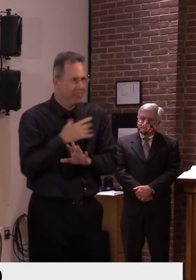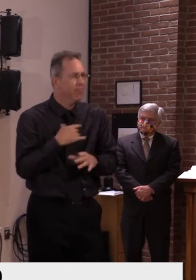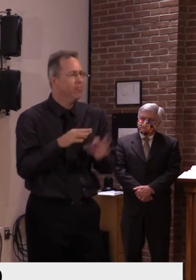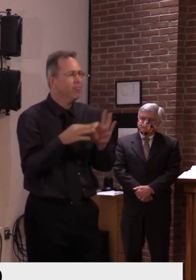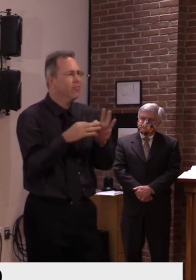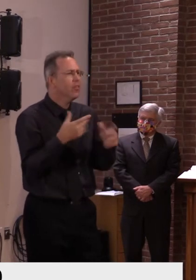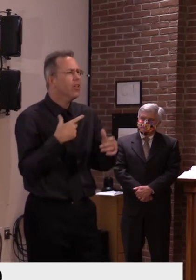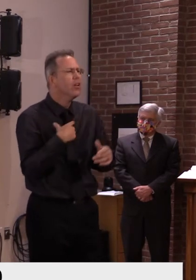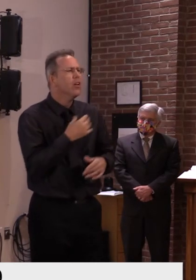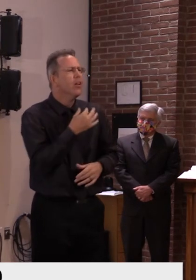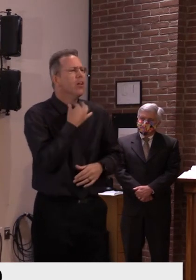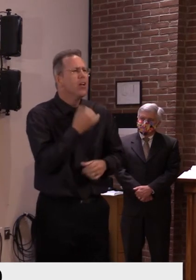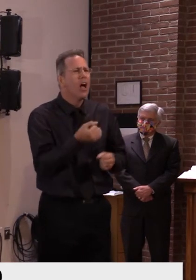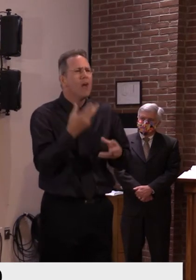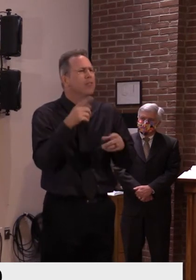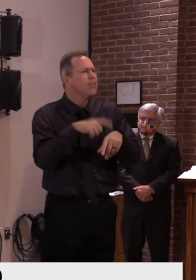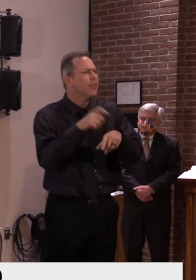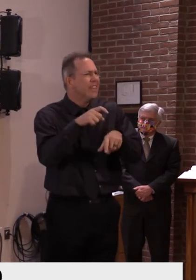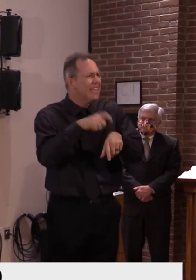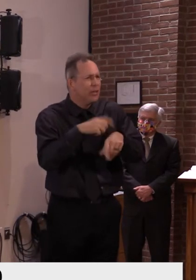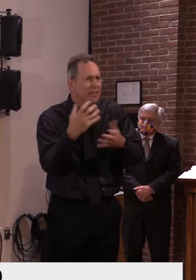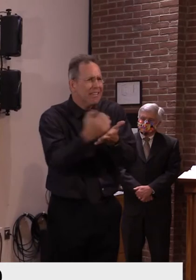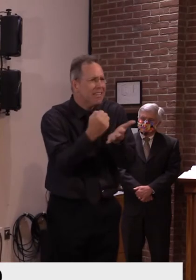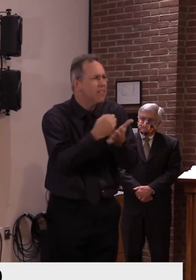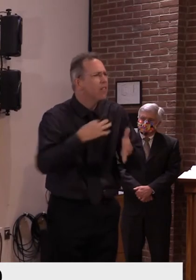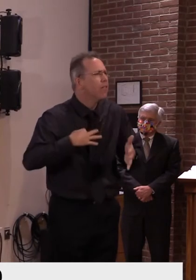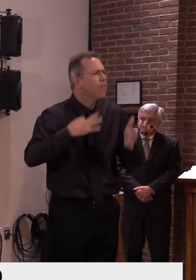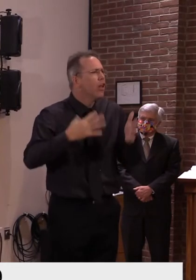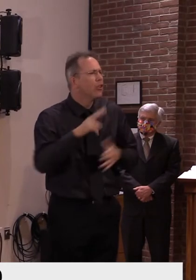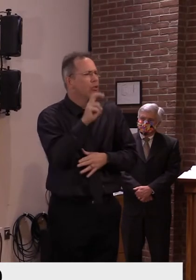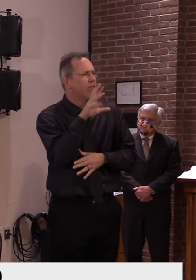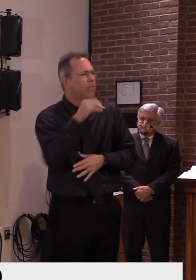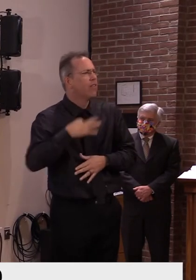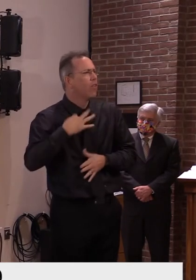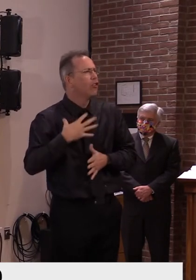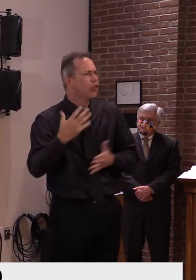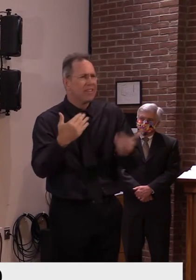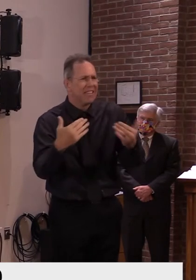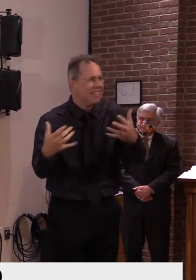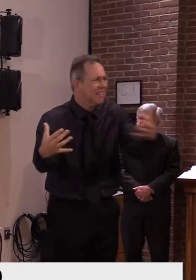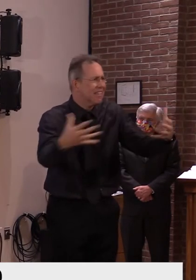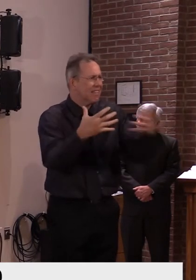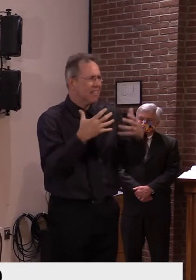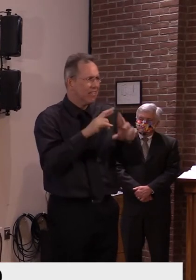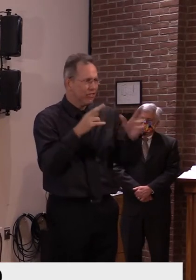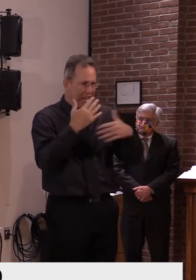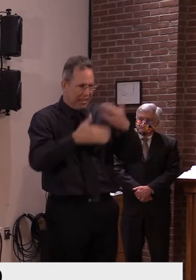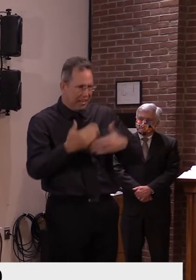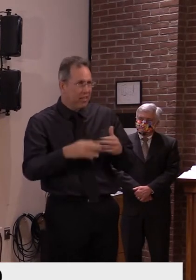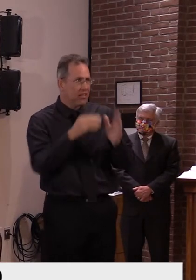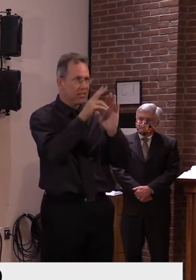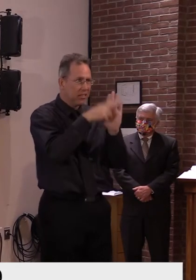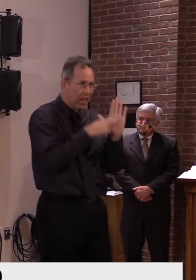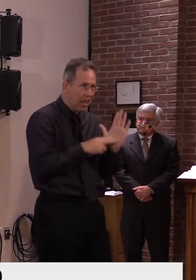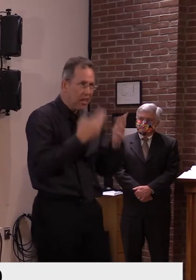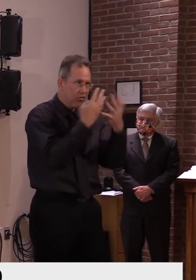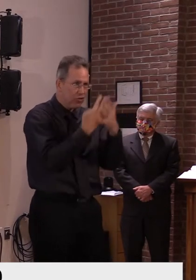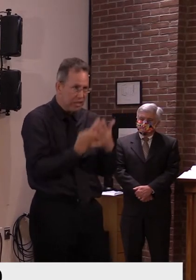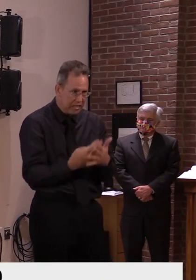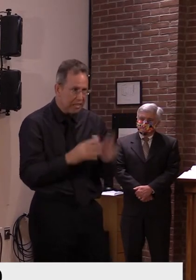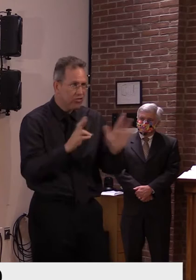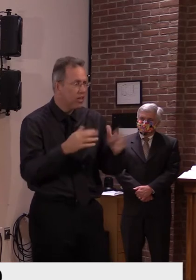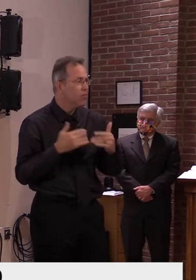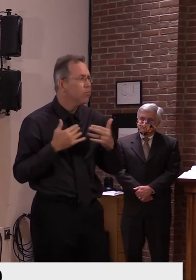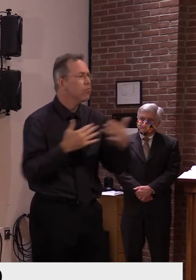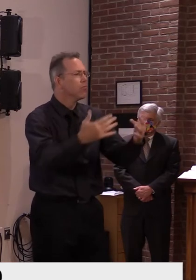Um, the study should be completely enrolled within six to eight weeks. Um, this is, again, as I mentioned, a national study with